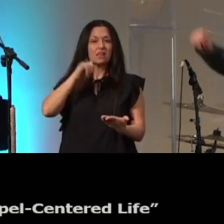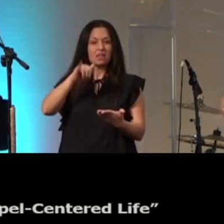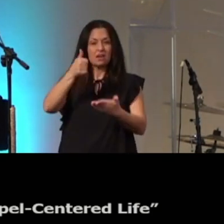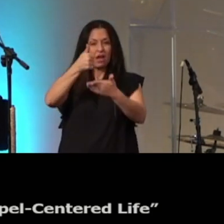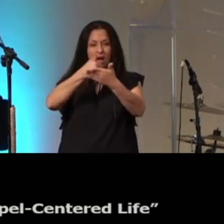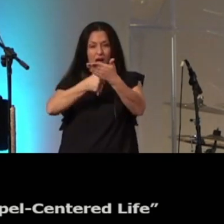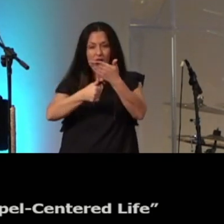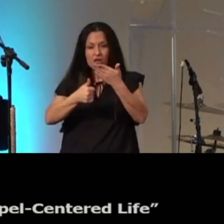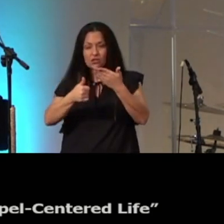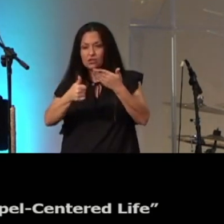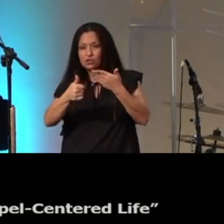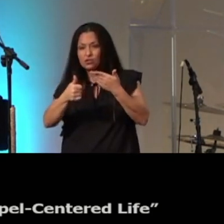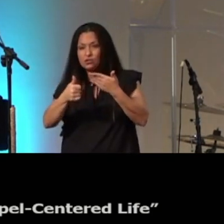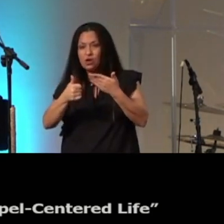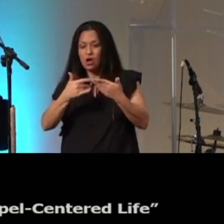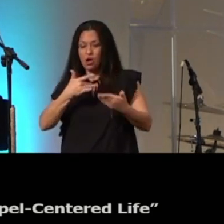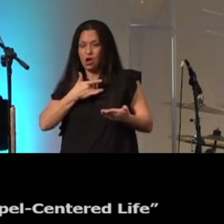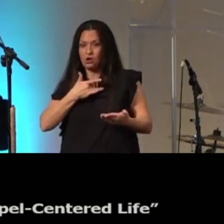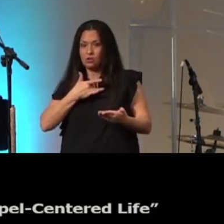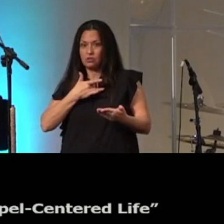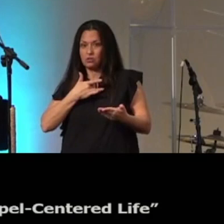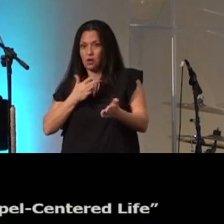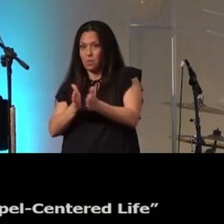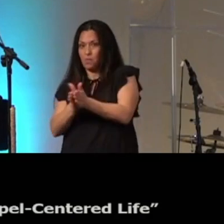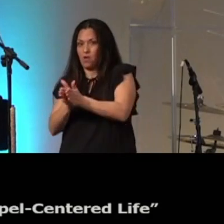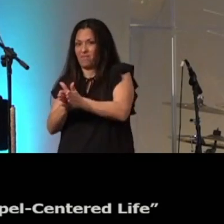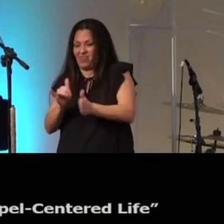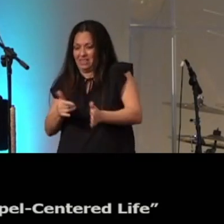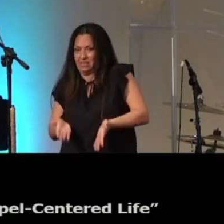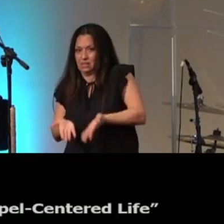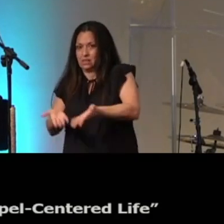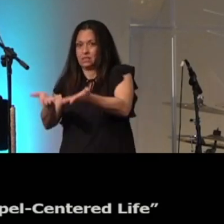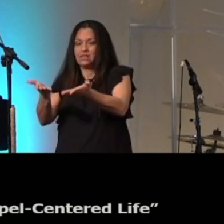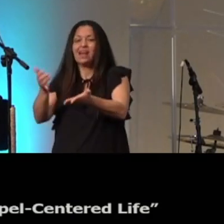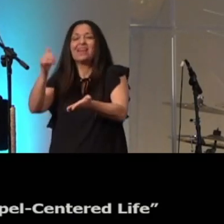heart motivations that what you are trying to